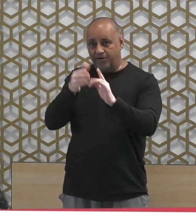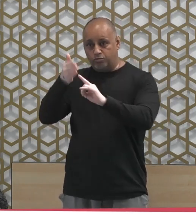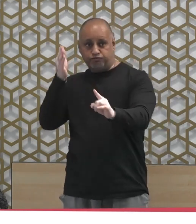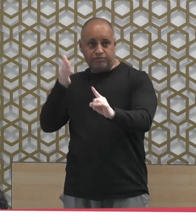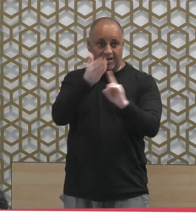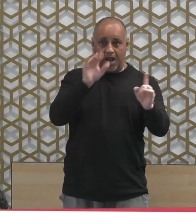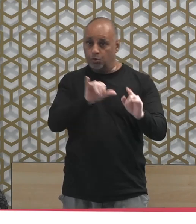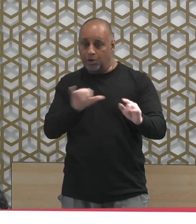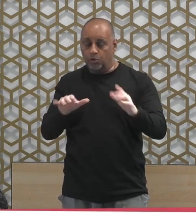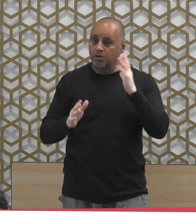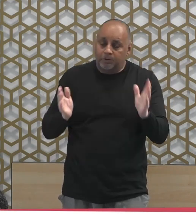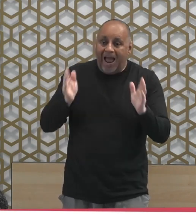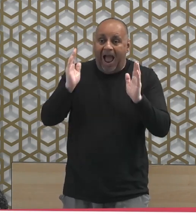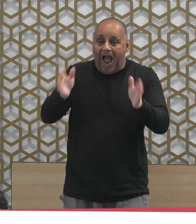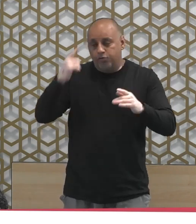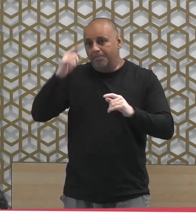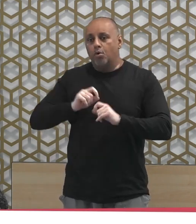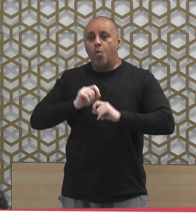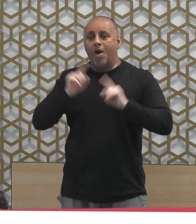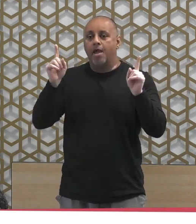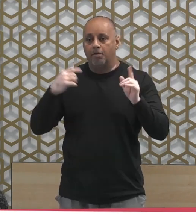So the Muslim is fully aware of these situations.